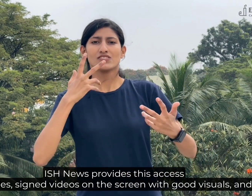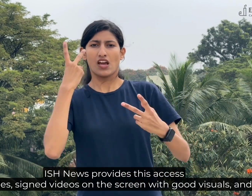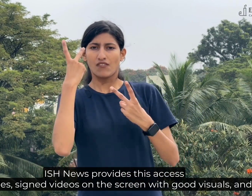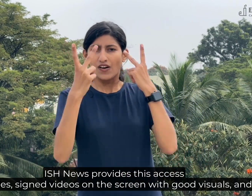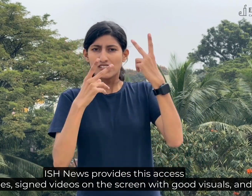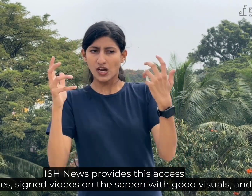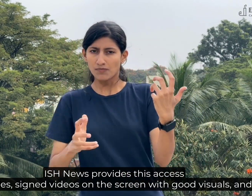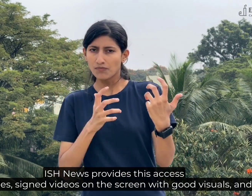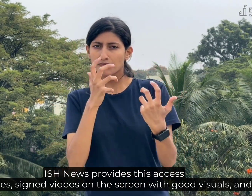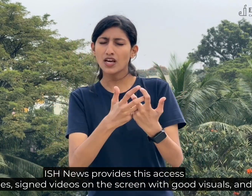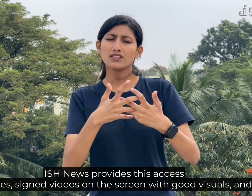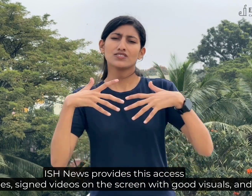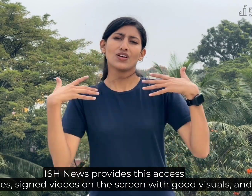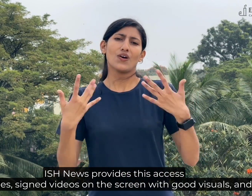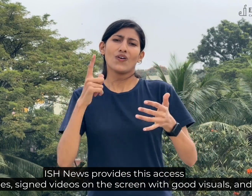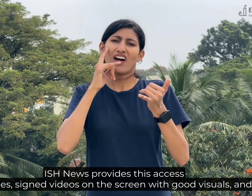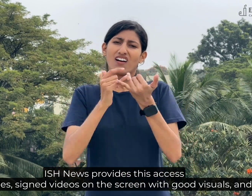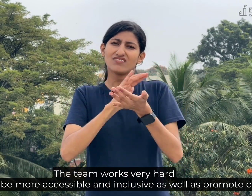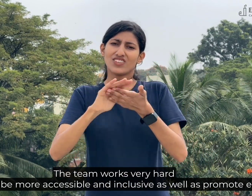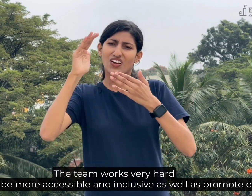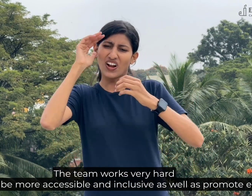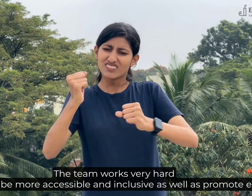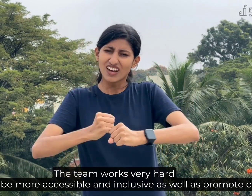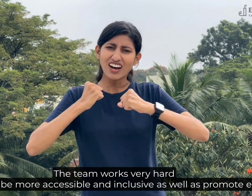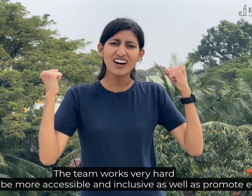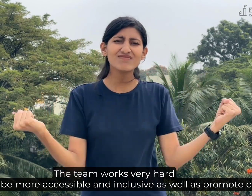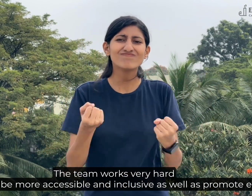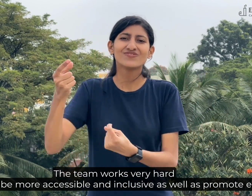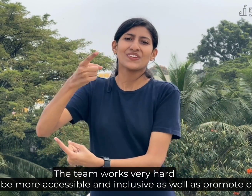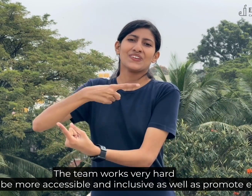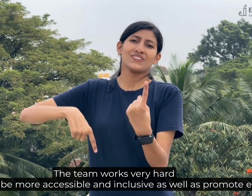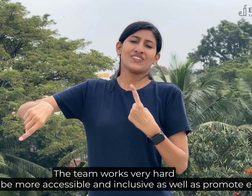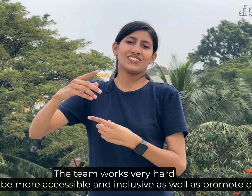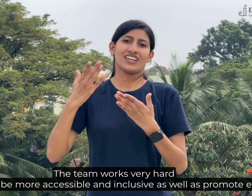very hard and aims to be more accessible and inclusive as well as promote equality.